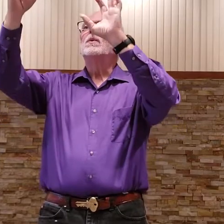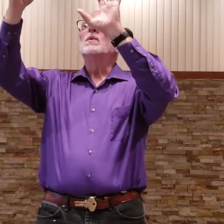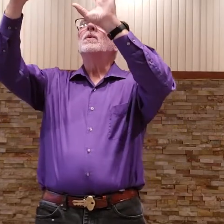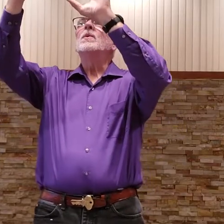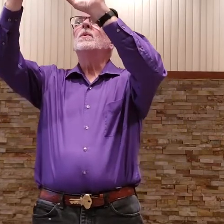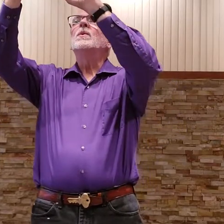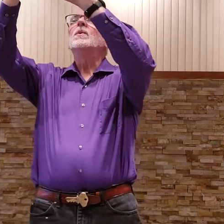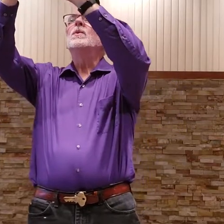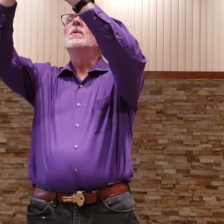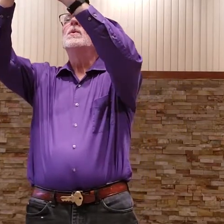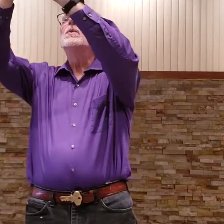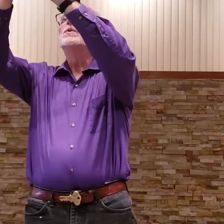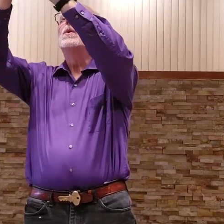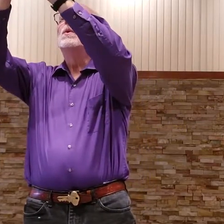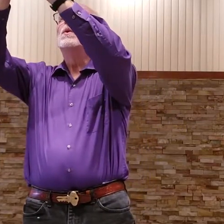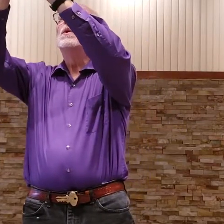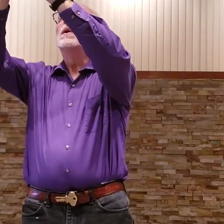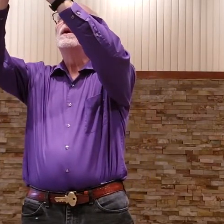join.